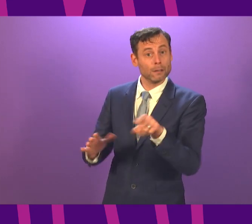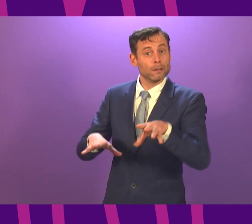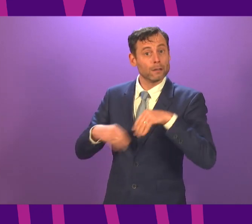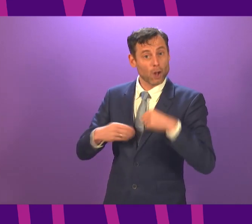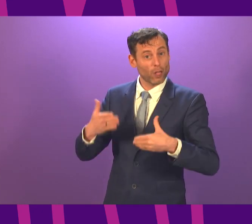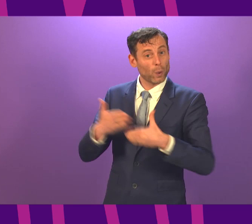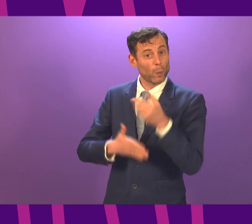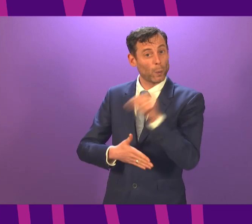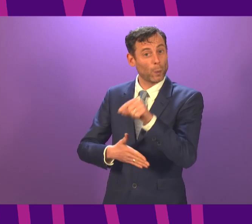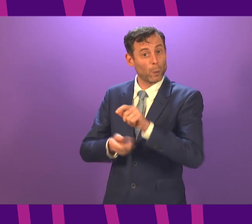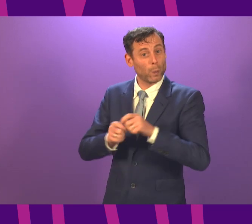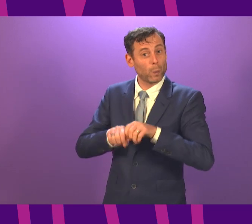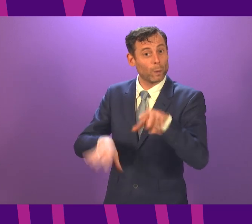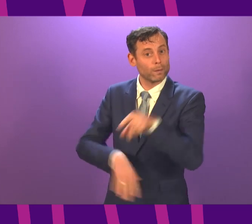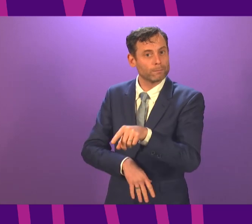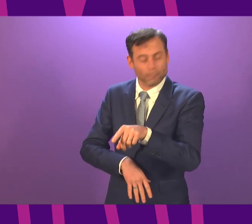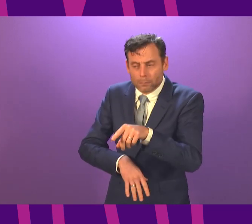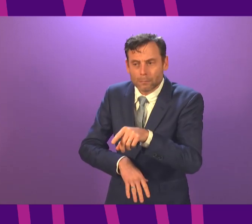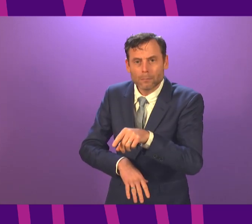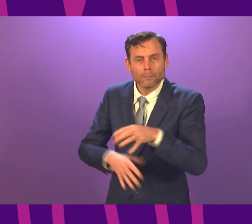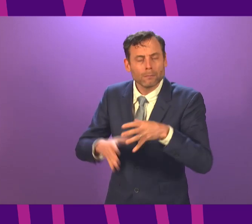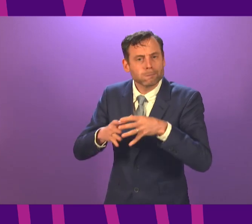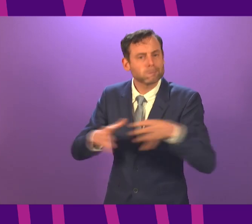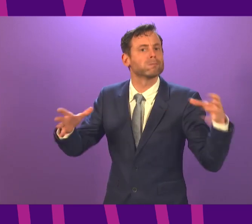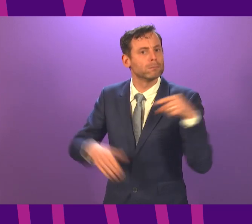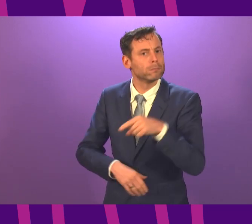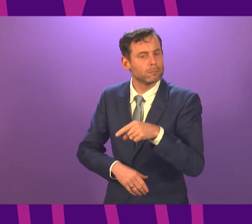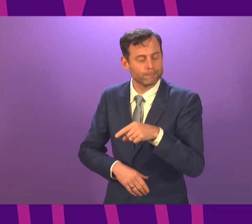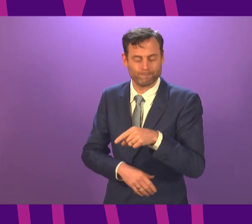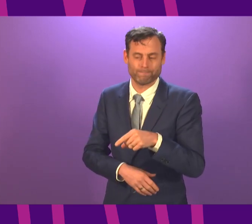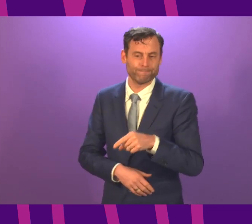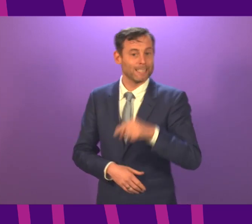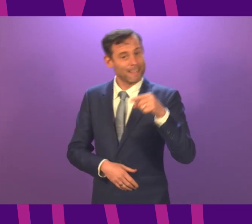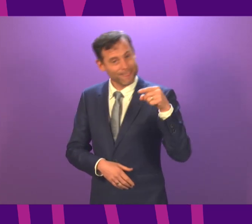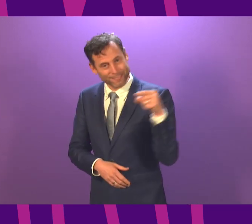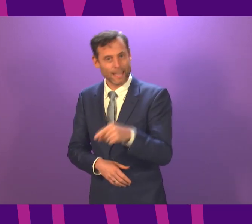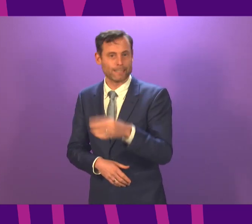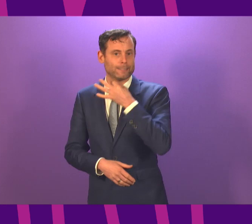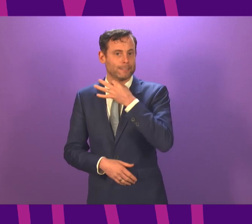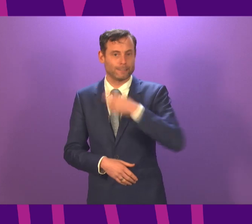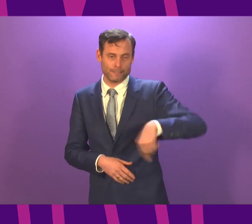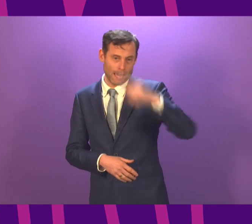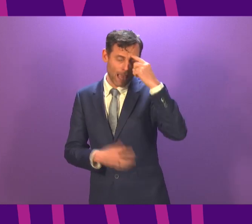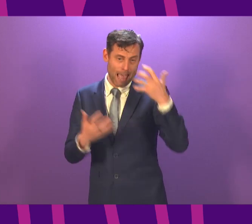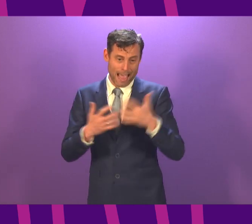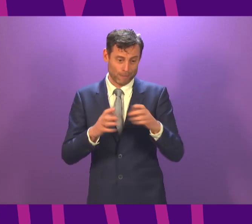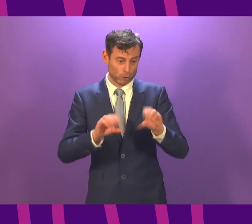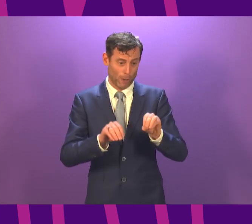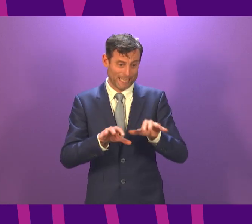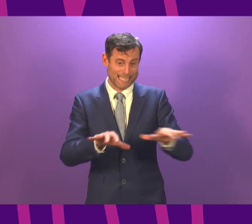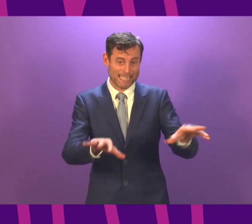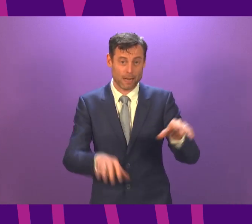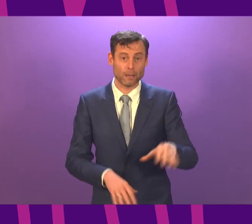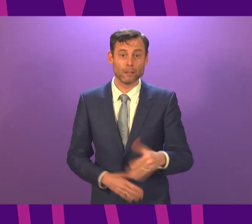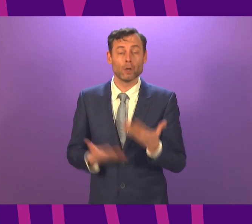is undoubtedly driving the very serious situation we now face. Today's case numbers, 1